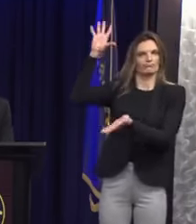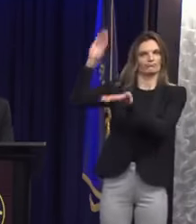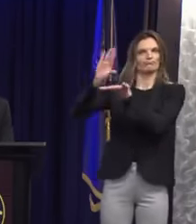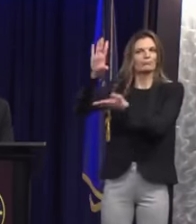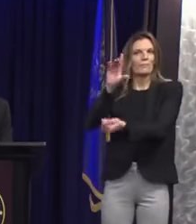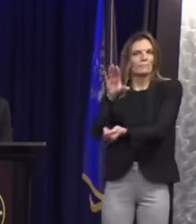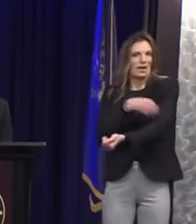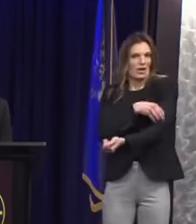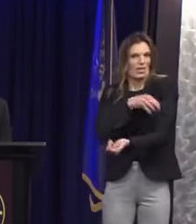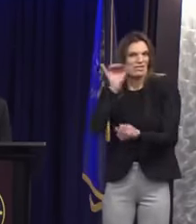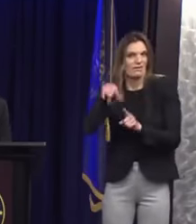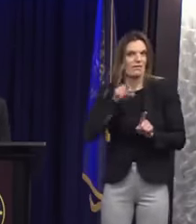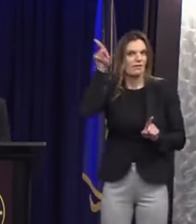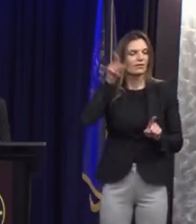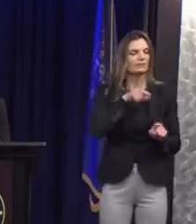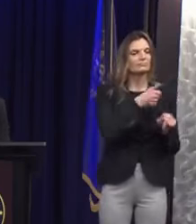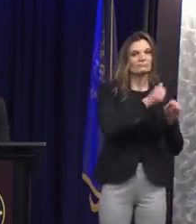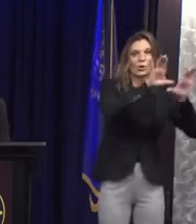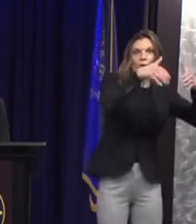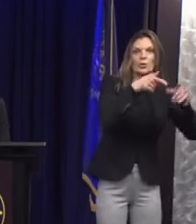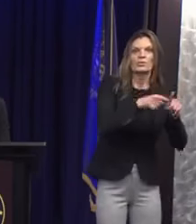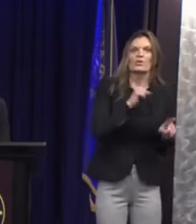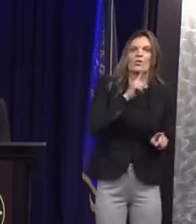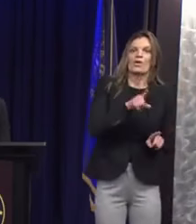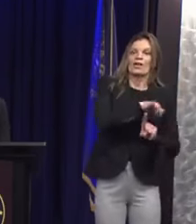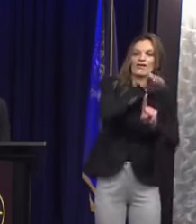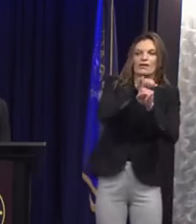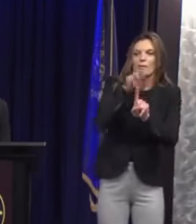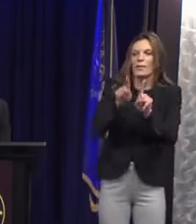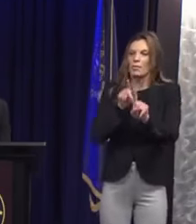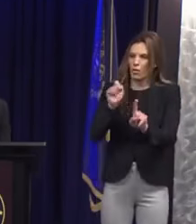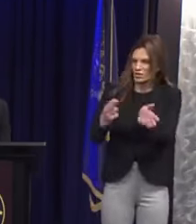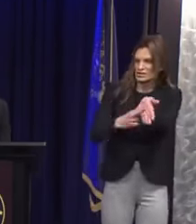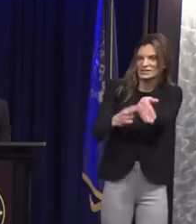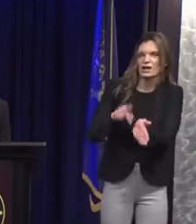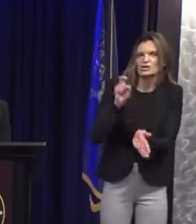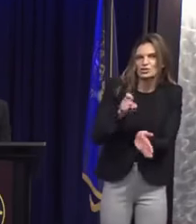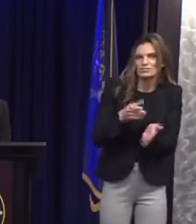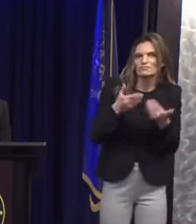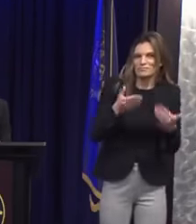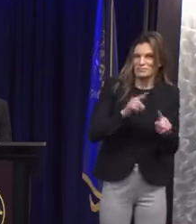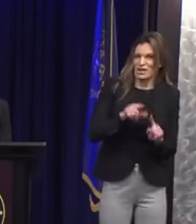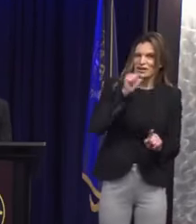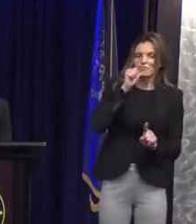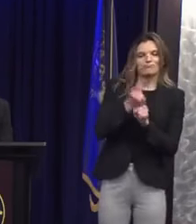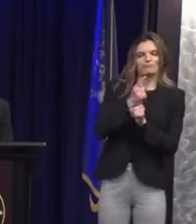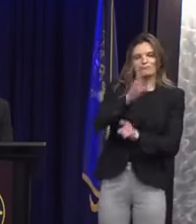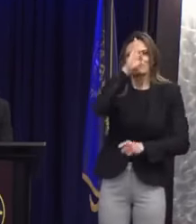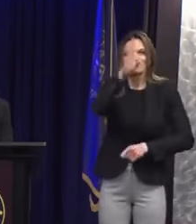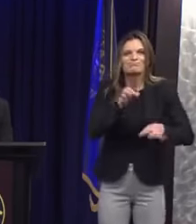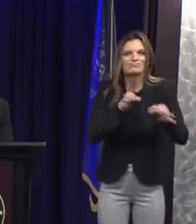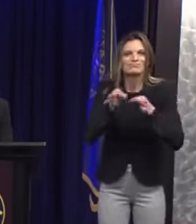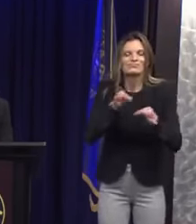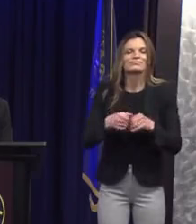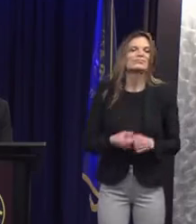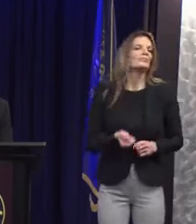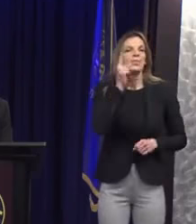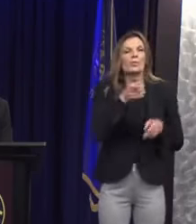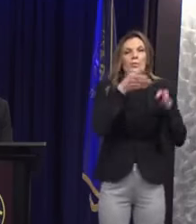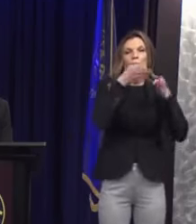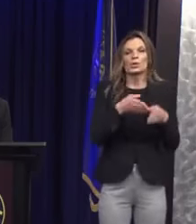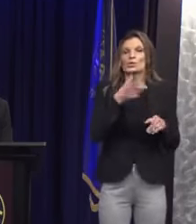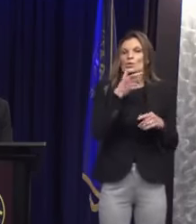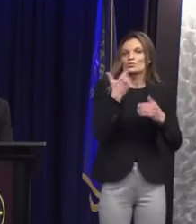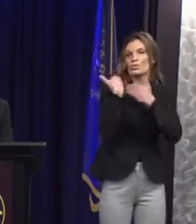reported including a video that purported to show Eric Tissinger, an employee paid to